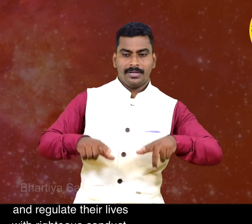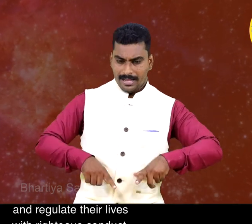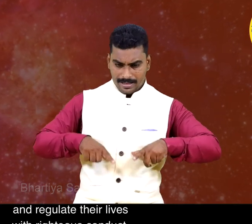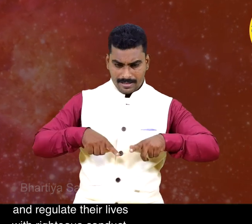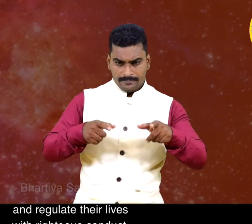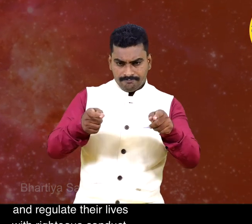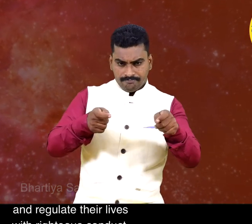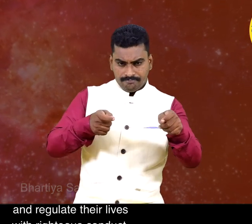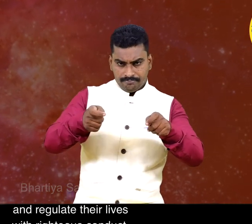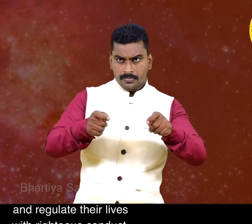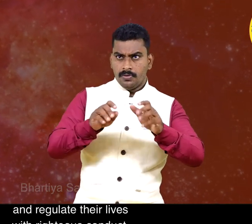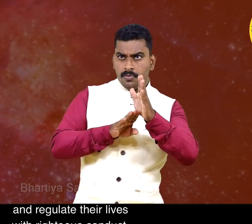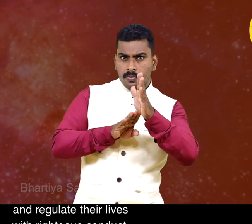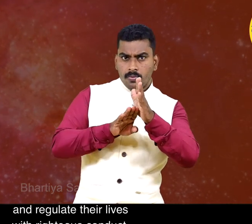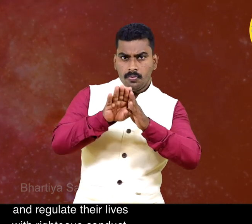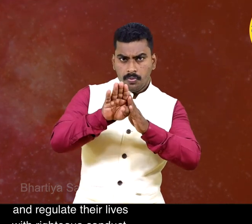lives with righteous conduct.